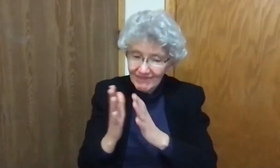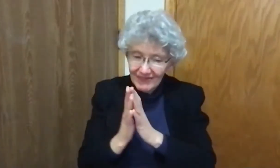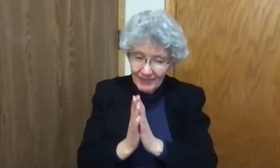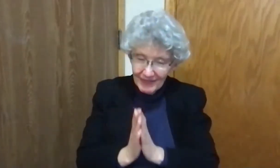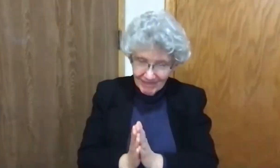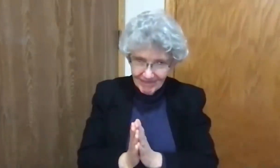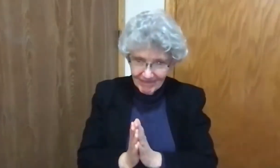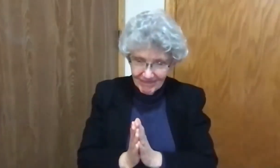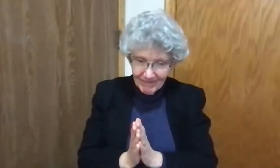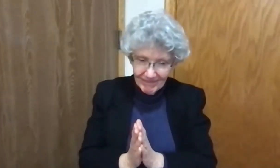Amen.